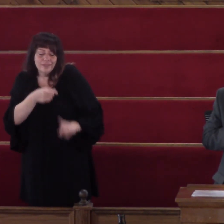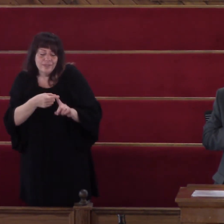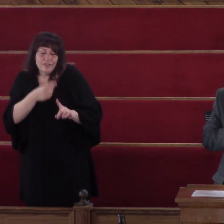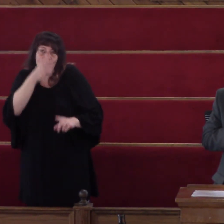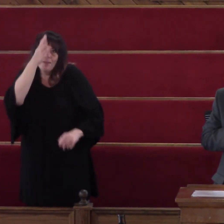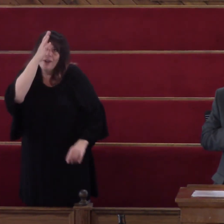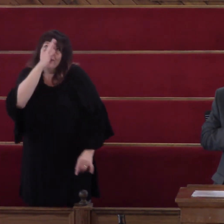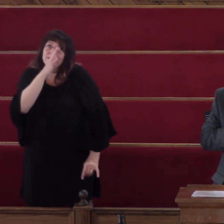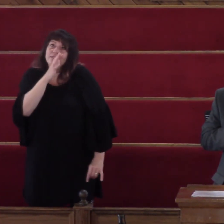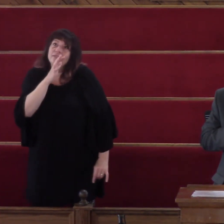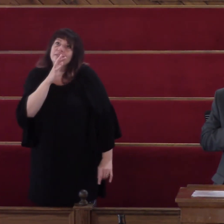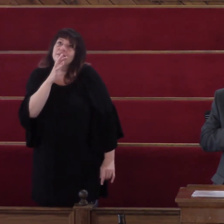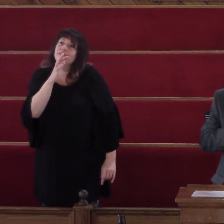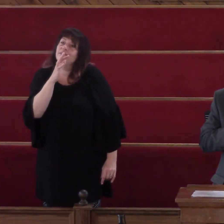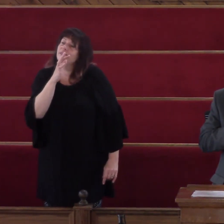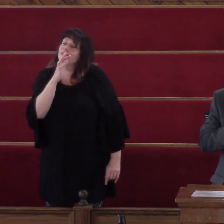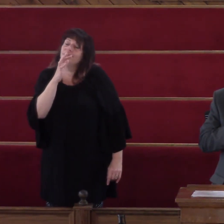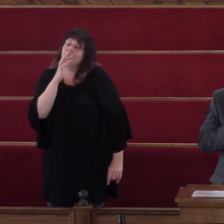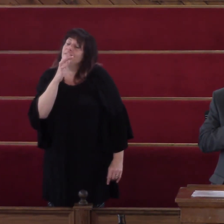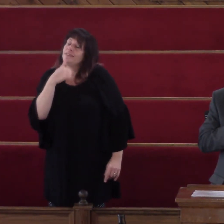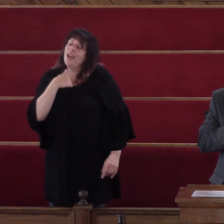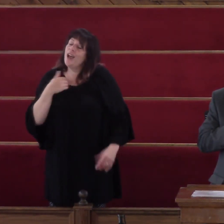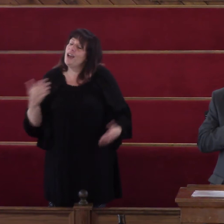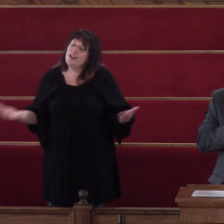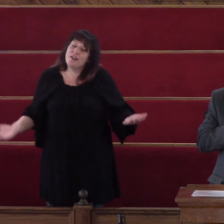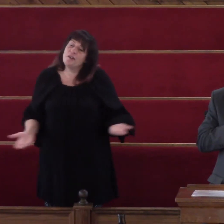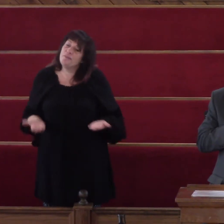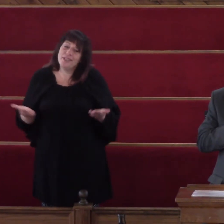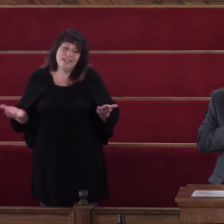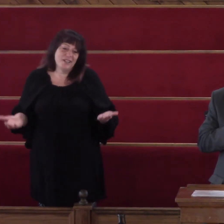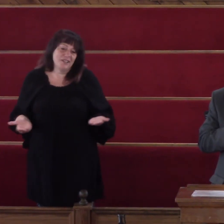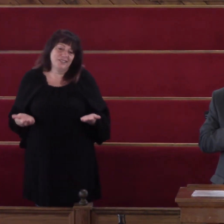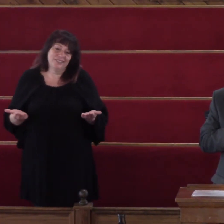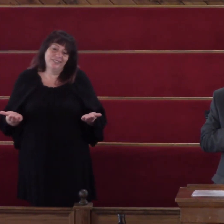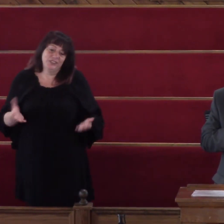here I'm And all is well